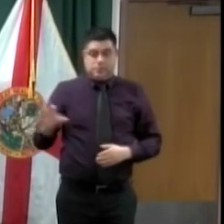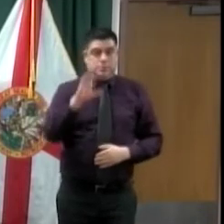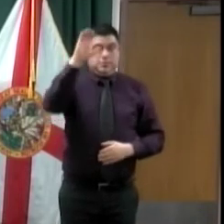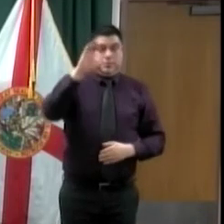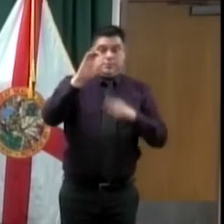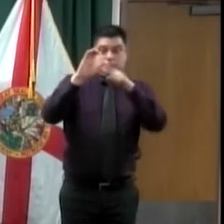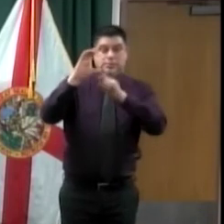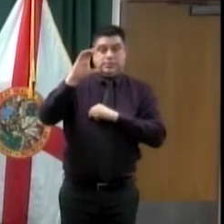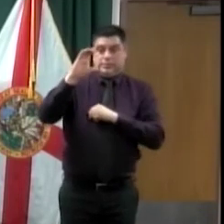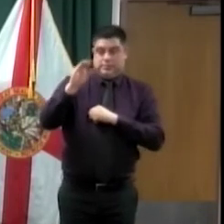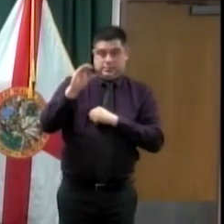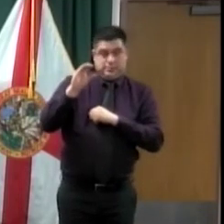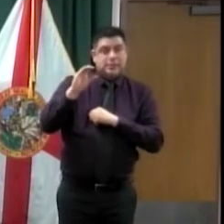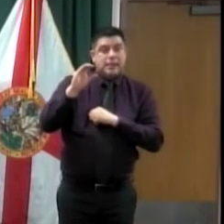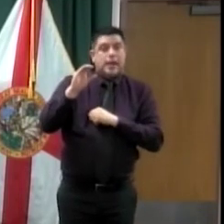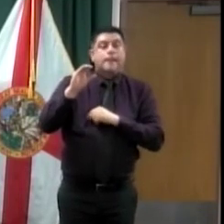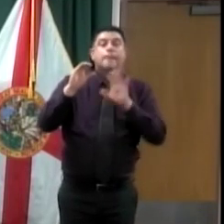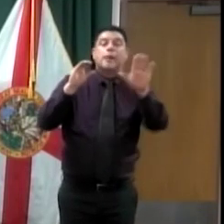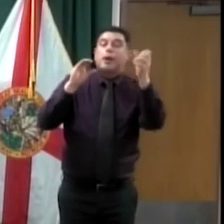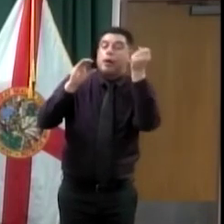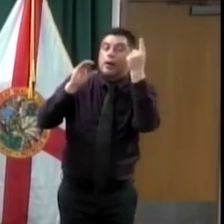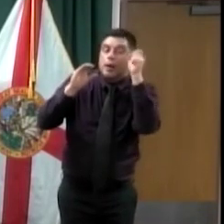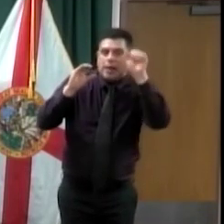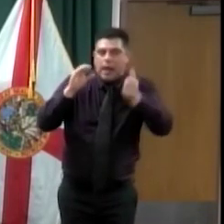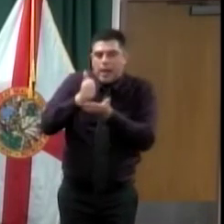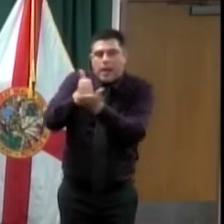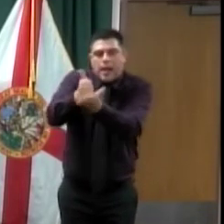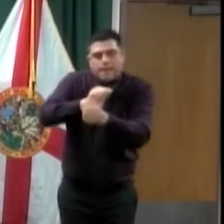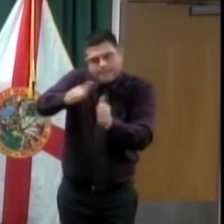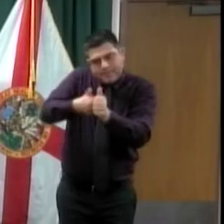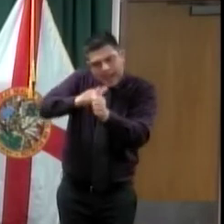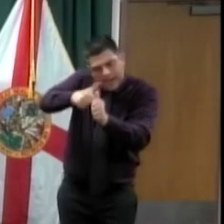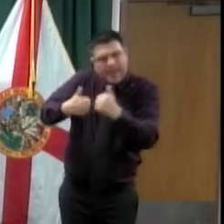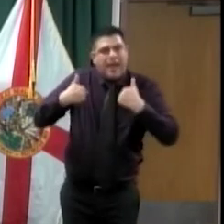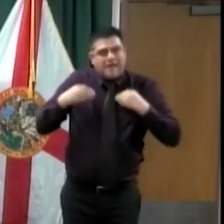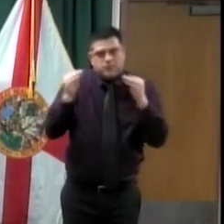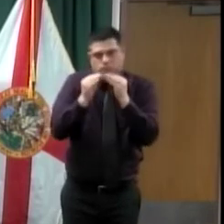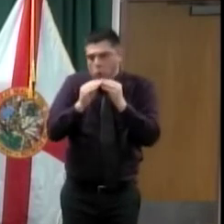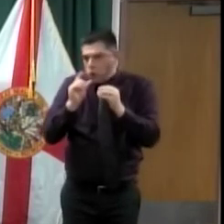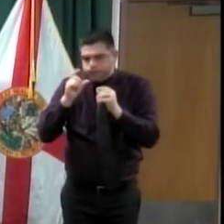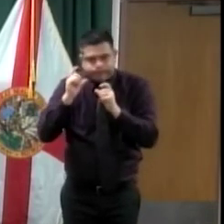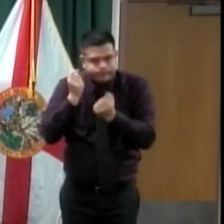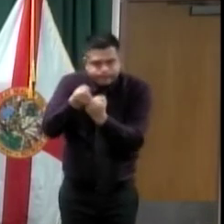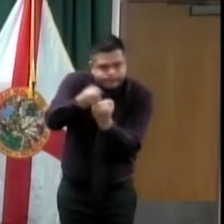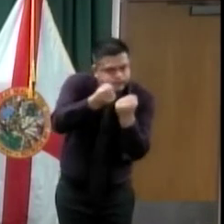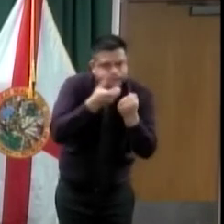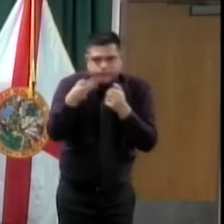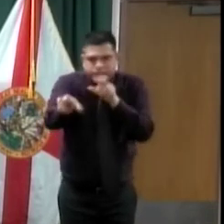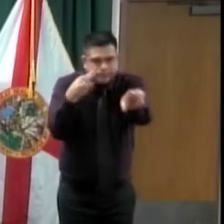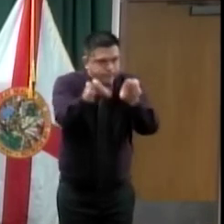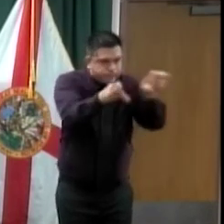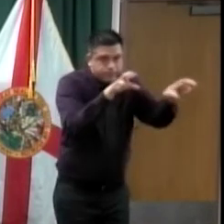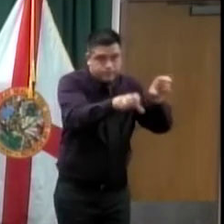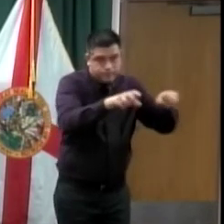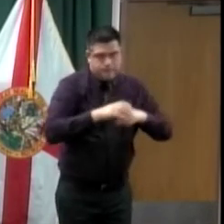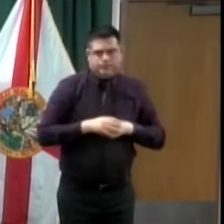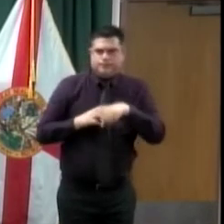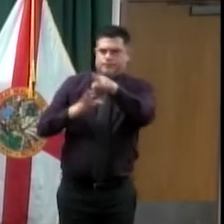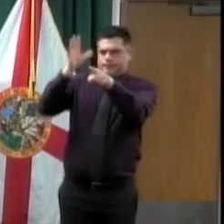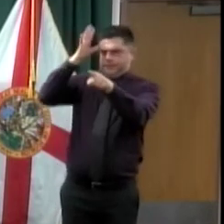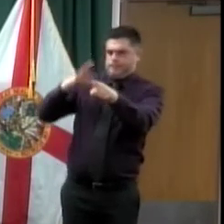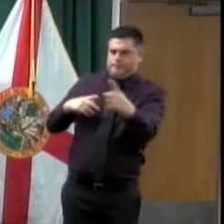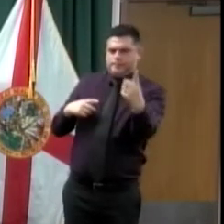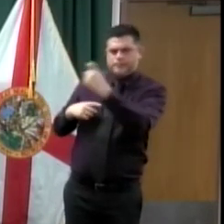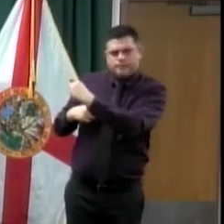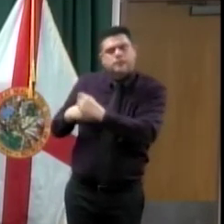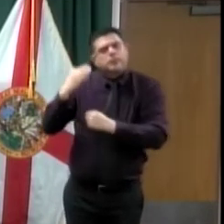families and getting people more help when they most need it. And people understand there's not an unlimited supply of money out there. Correct. There is a limit that